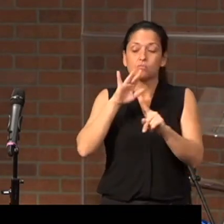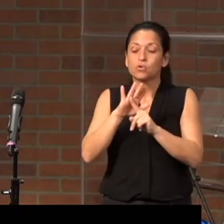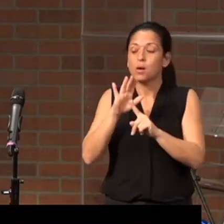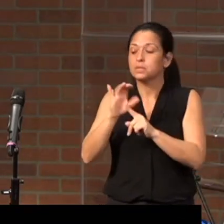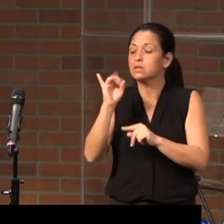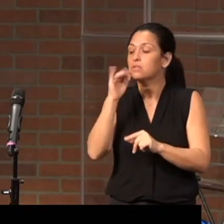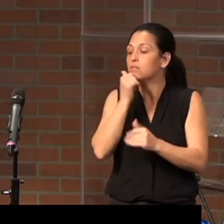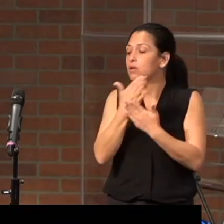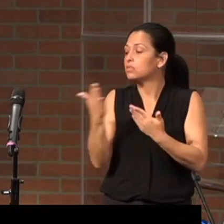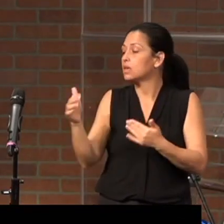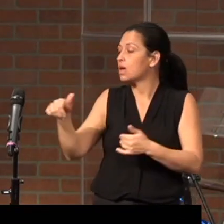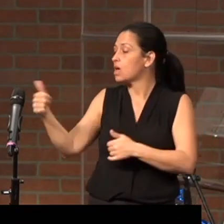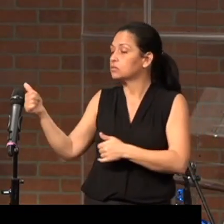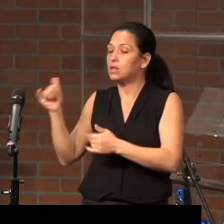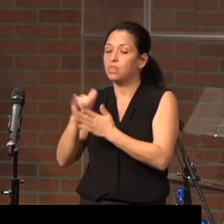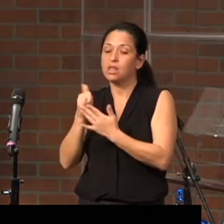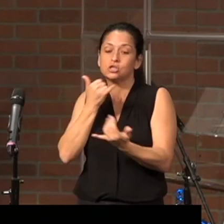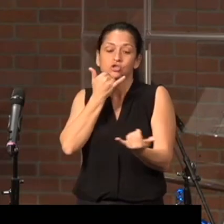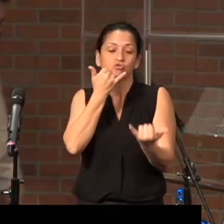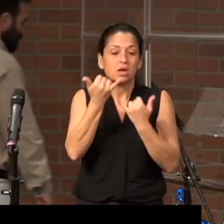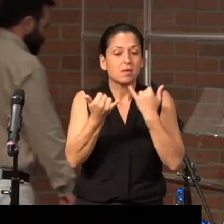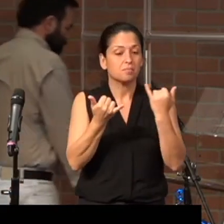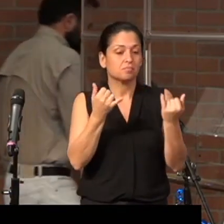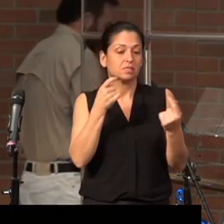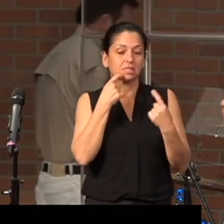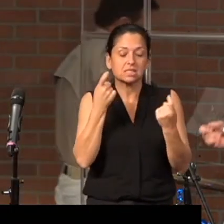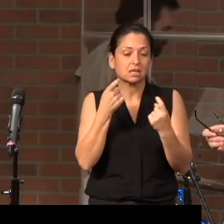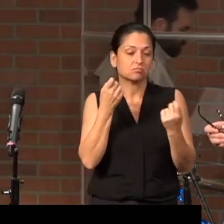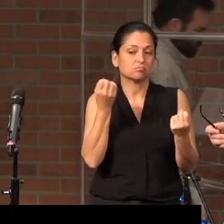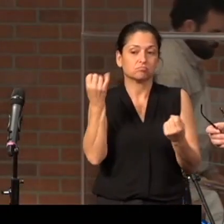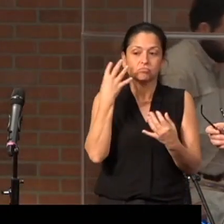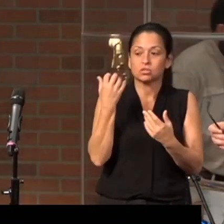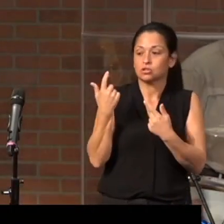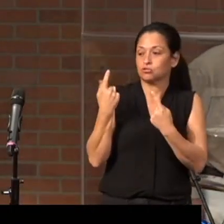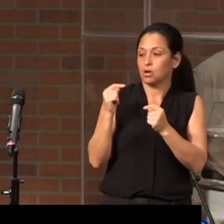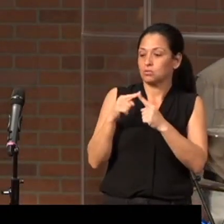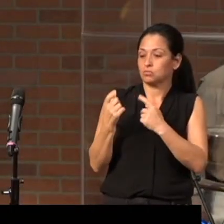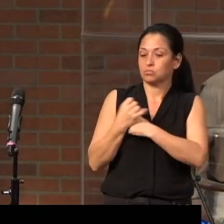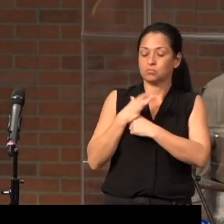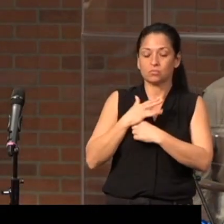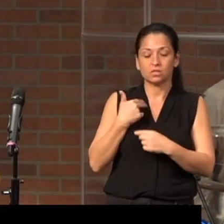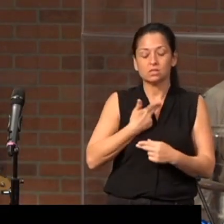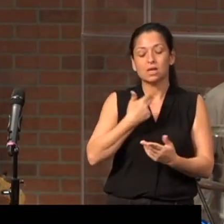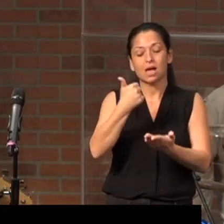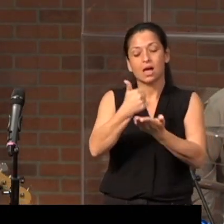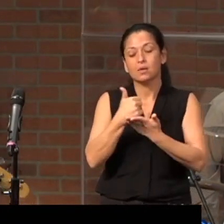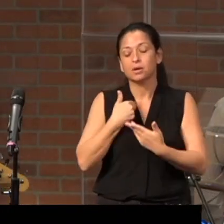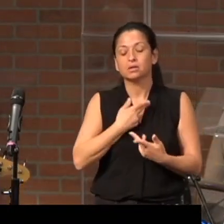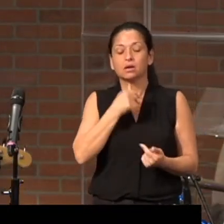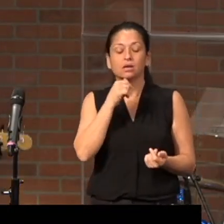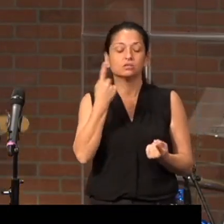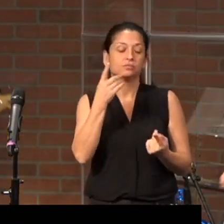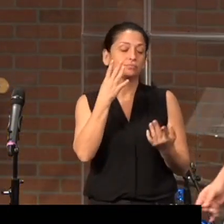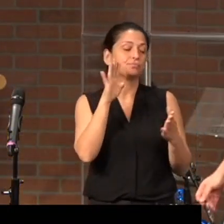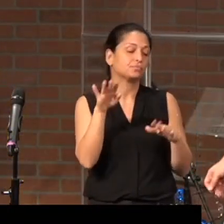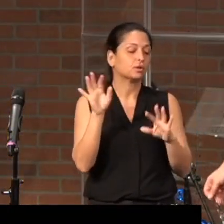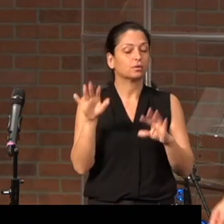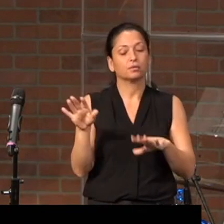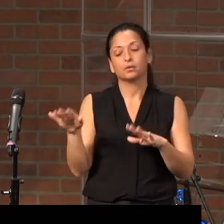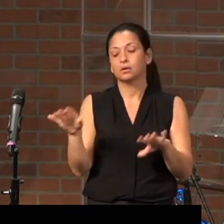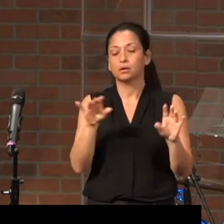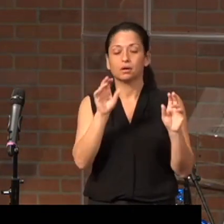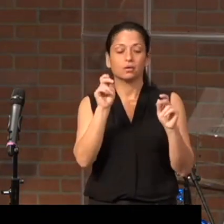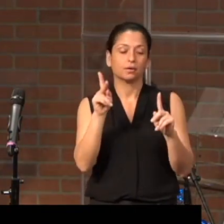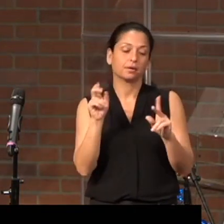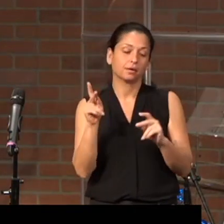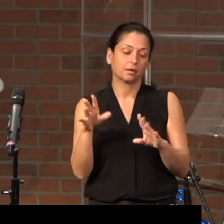else that screams and shouts at us. Jesus, us not to just be passive. Help us